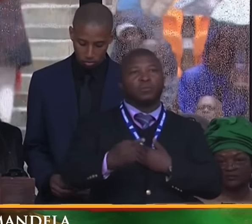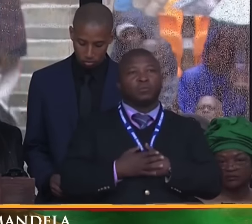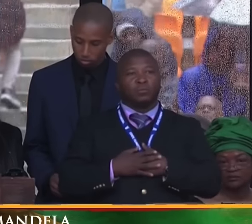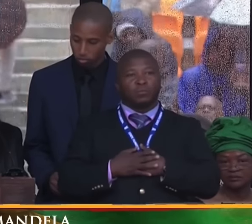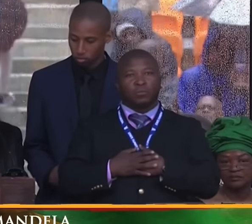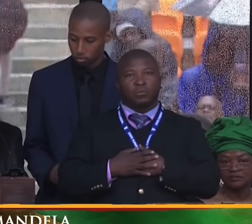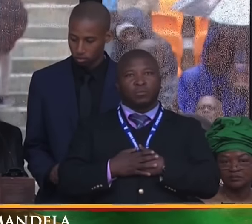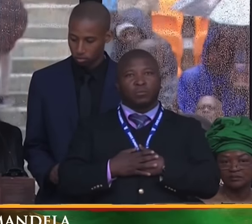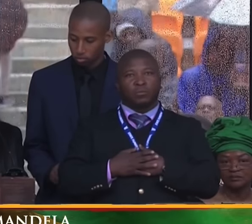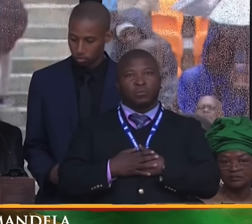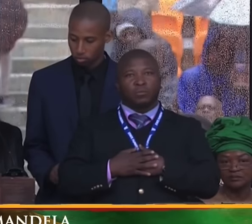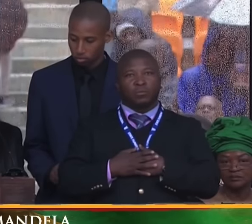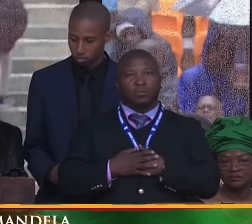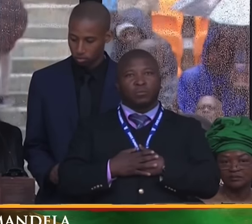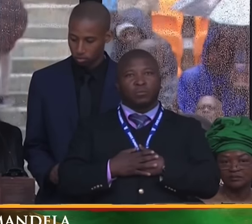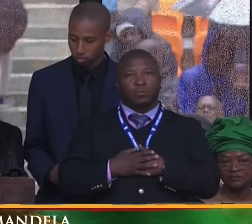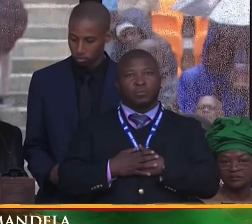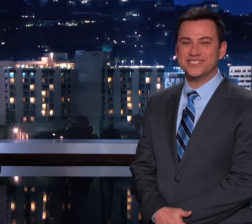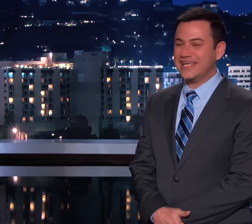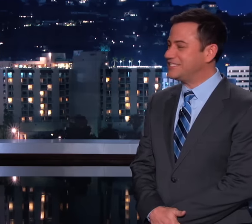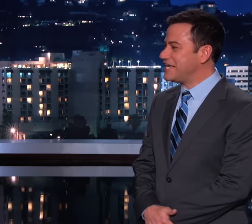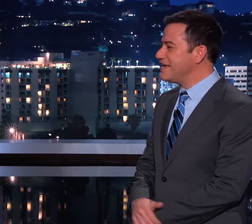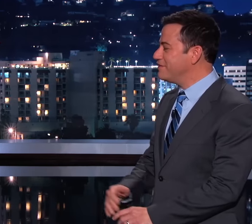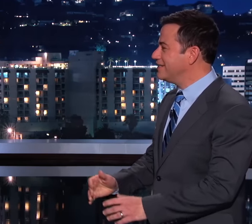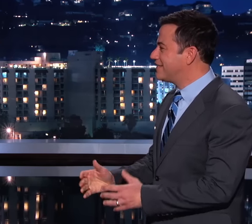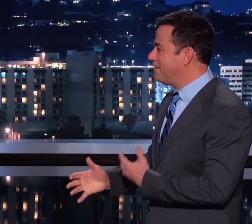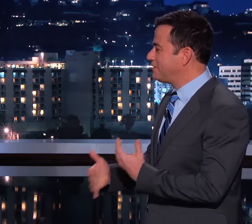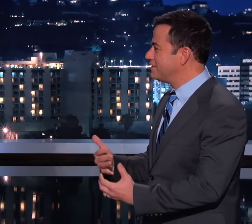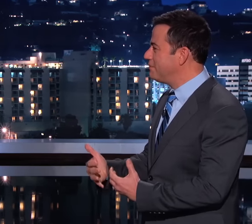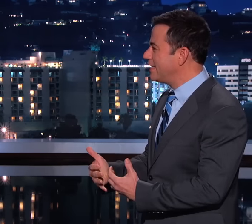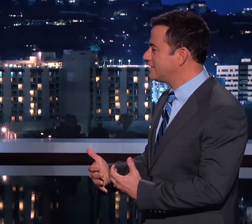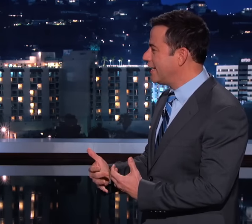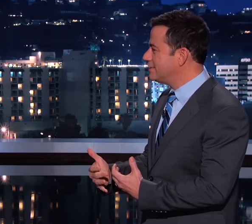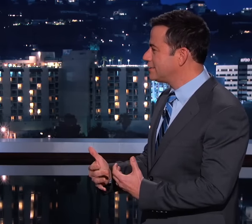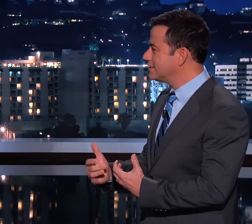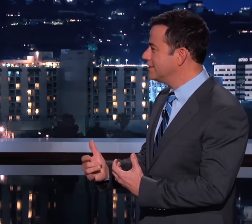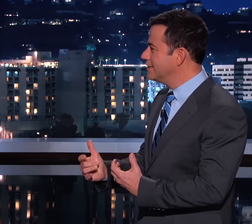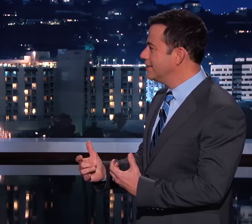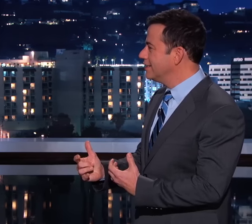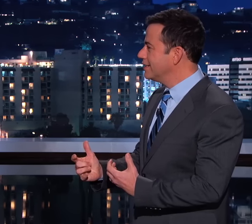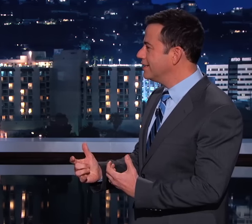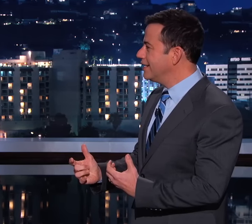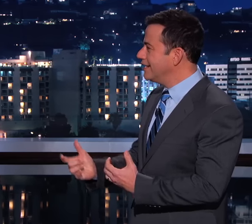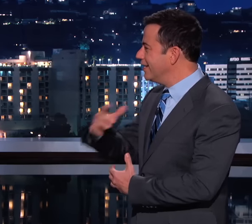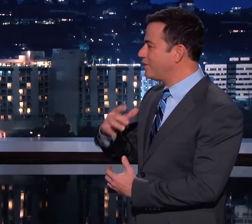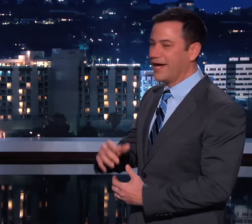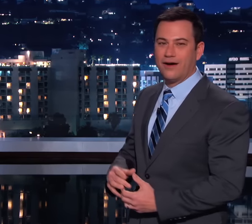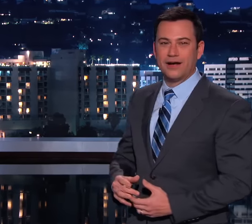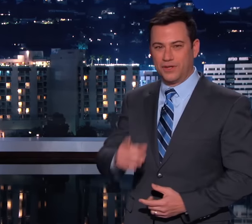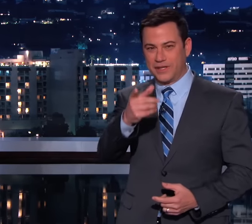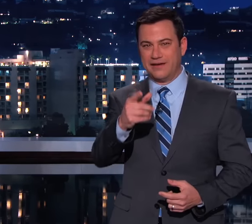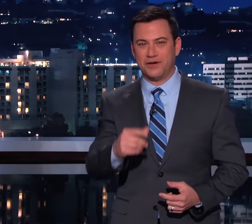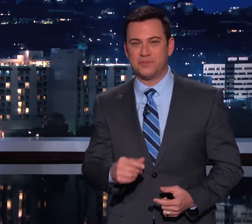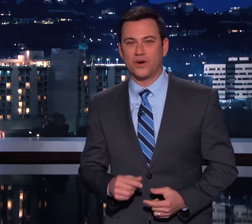Talking to you so far. Is he even attempting to make sense? Um, it's complete gibberish. OK, all right. Well, we have one more.